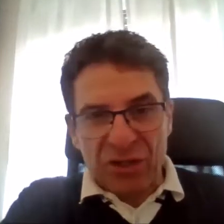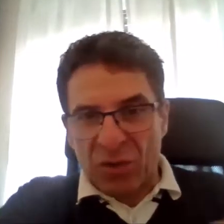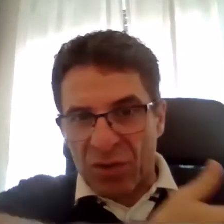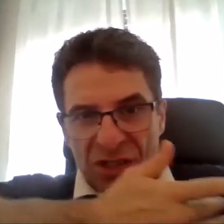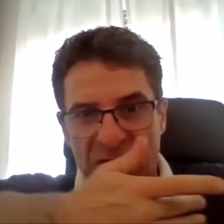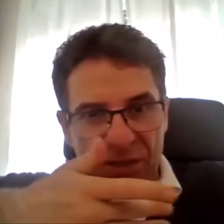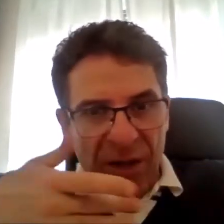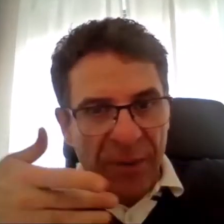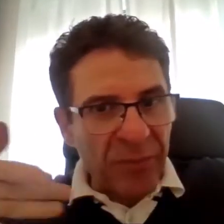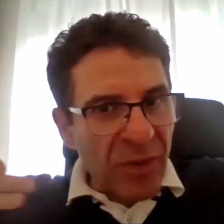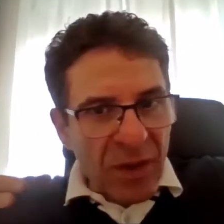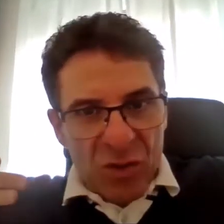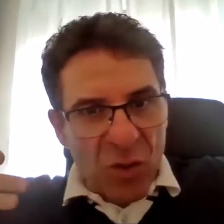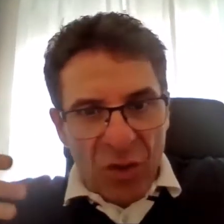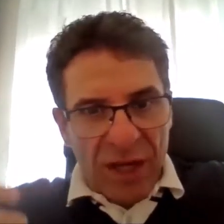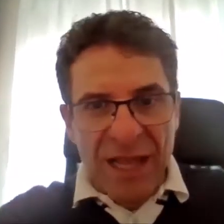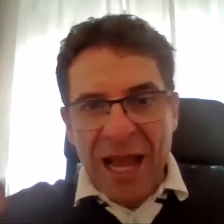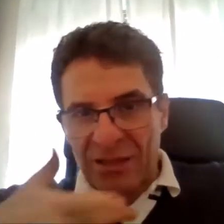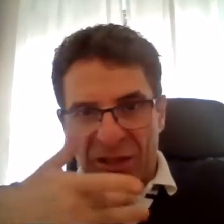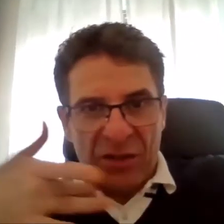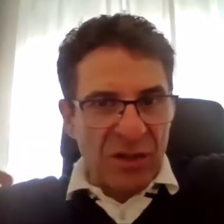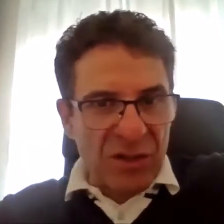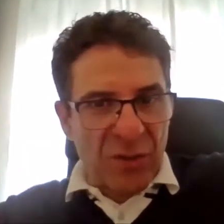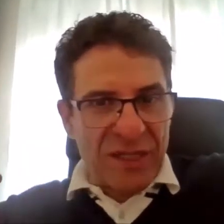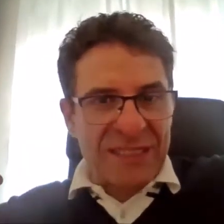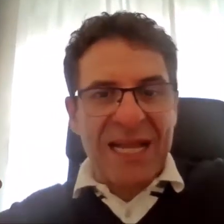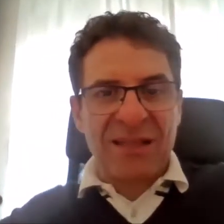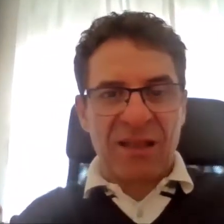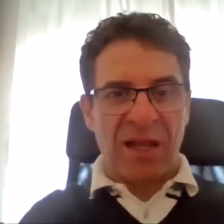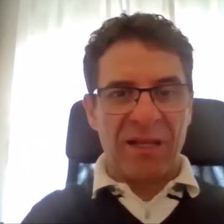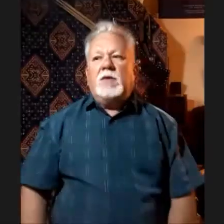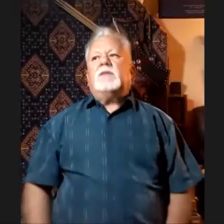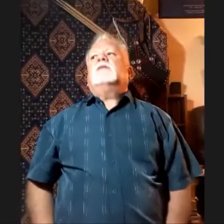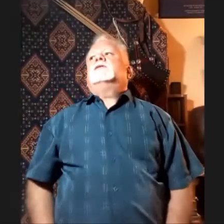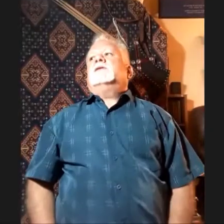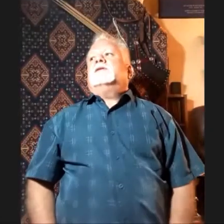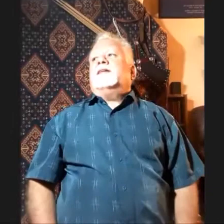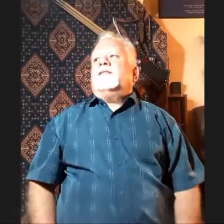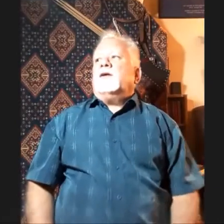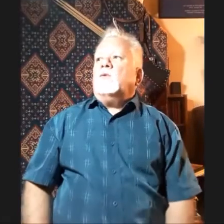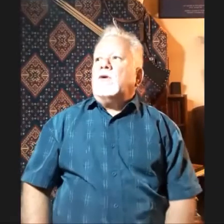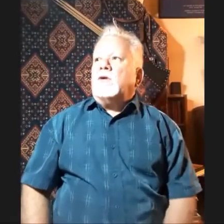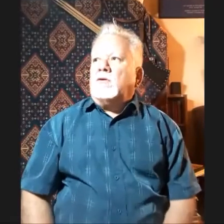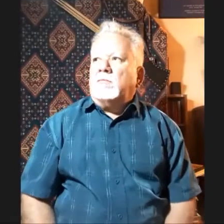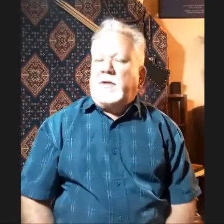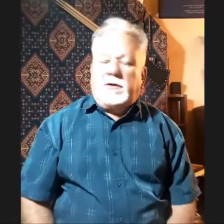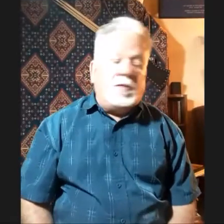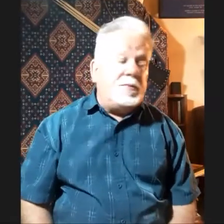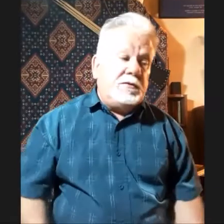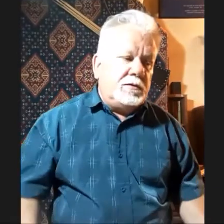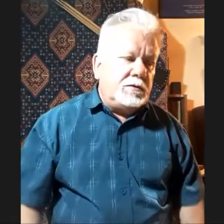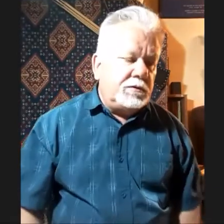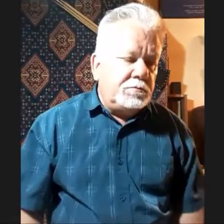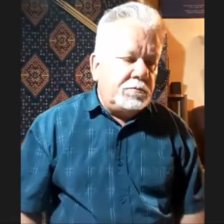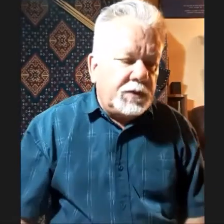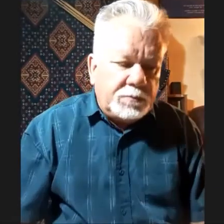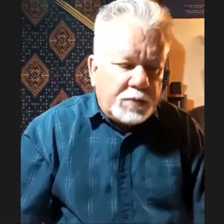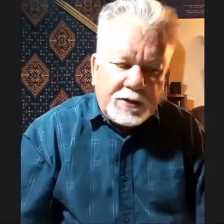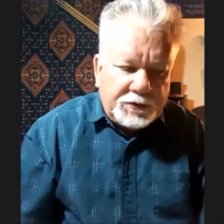draw does not draw like that. It's so extended. Well, there were long, I mean, the Parthians